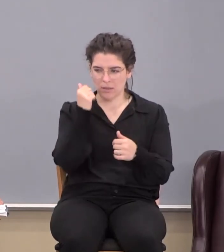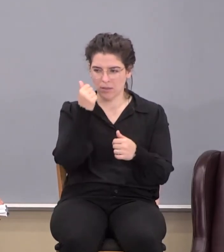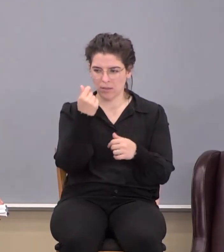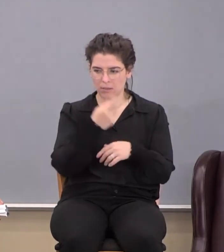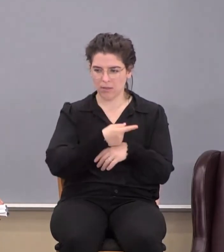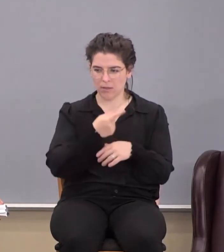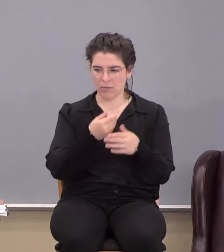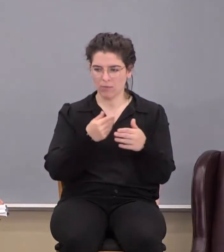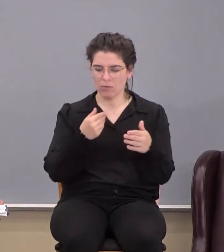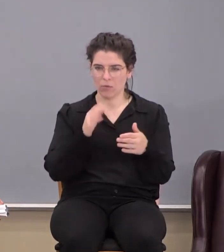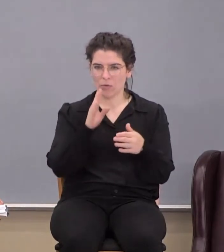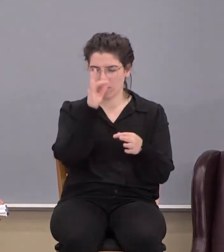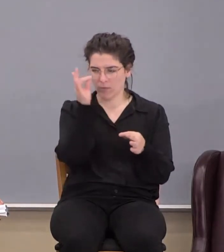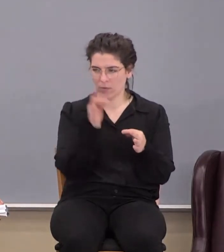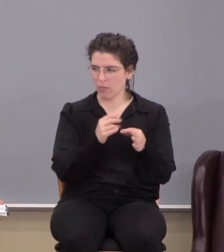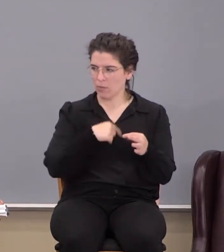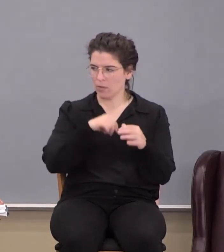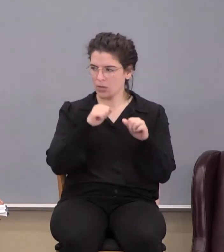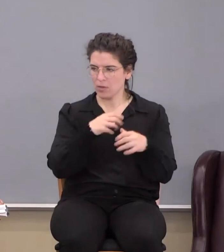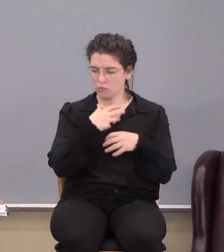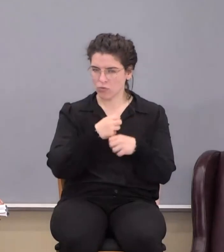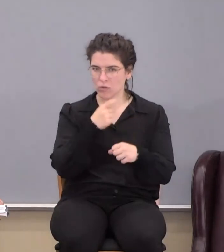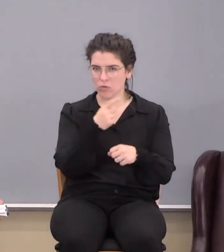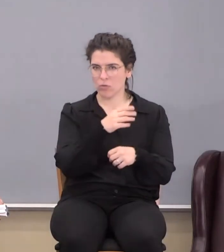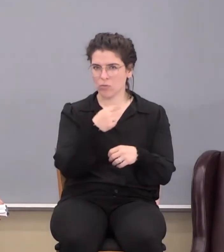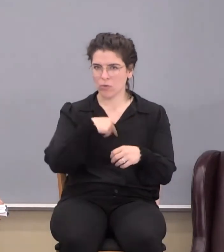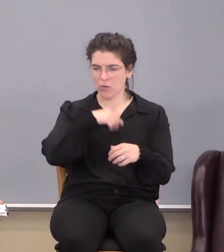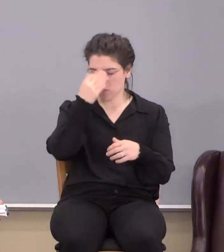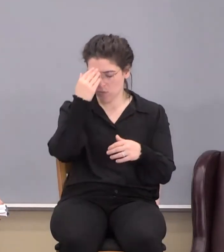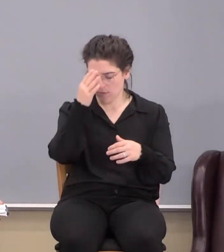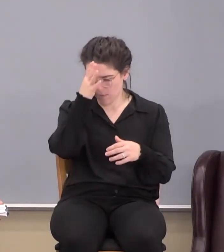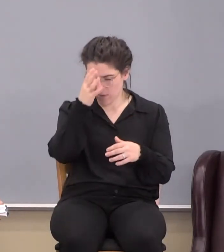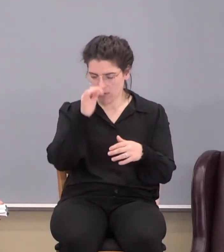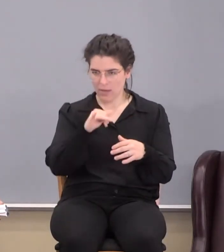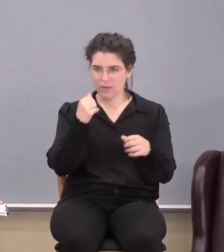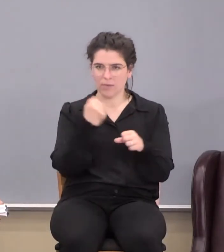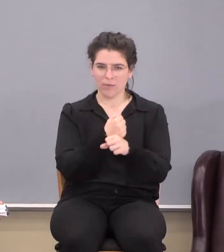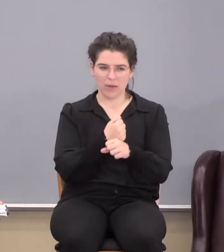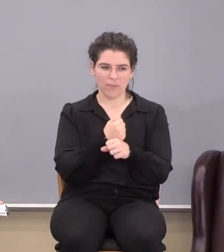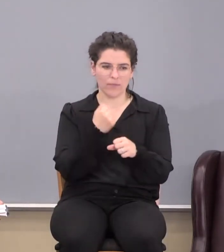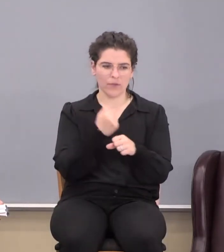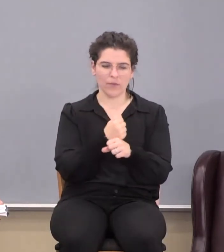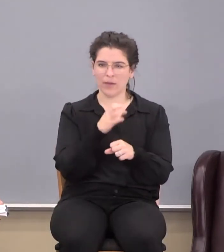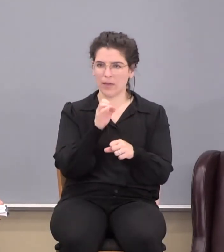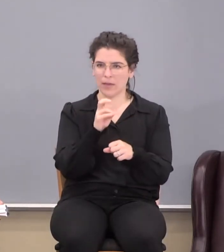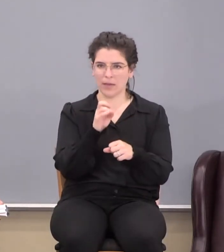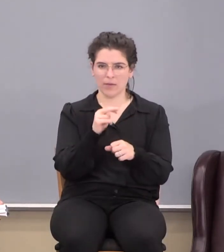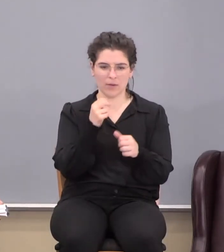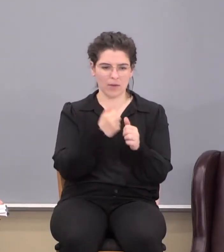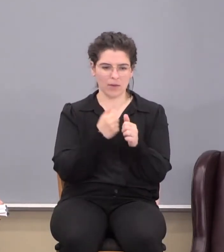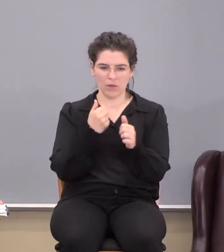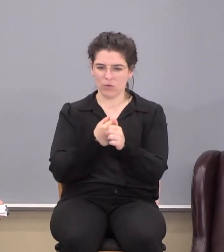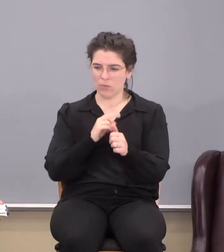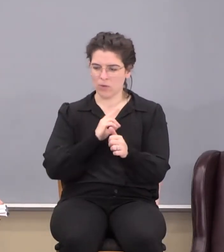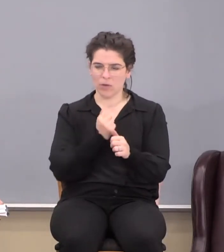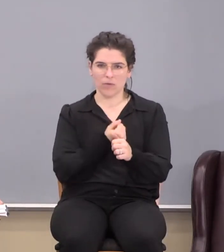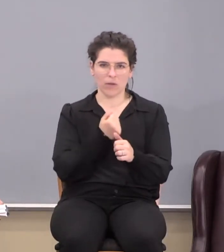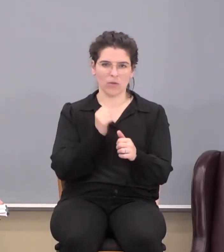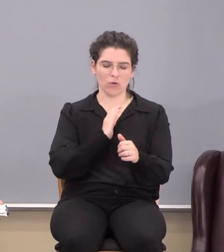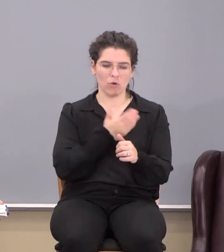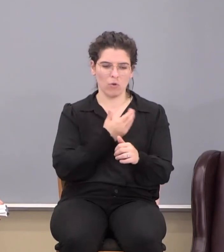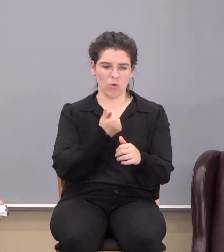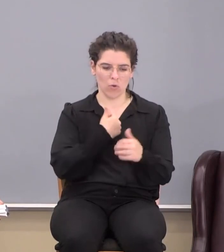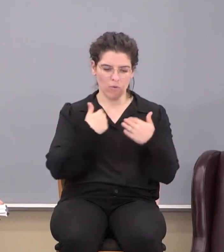you're faithful we can trust you and we know Father that that is the fight. The fight even in each and every one of us our own flesh.